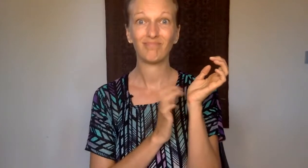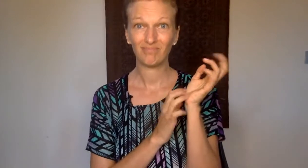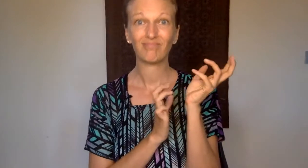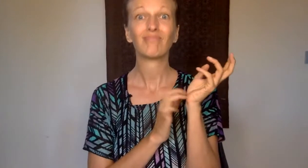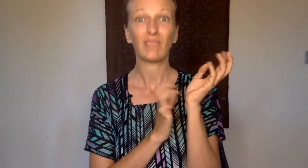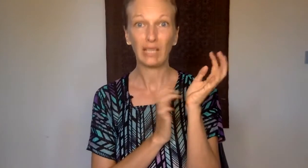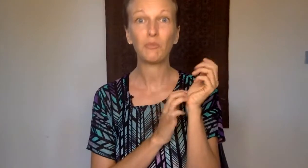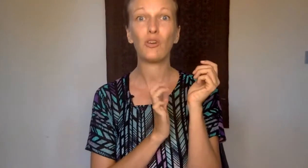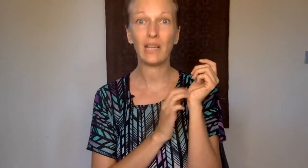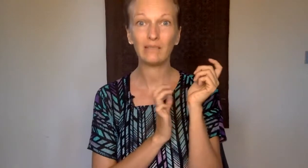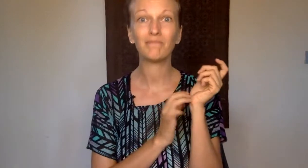Keep going.